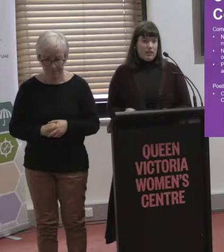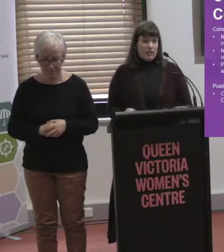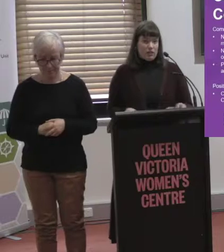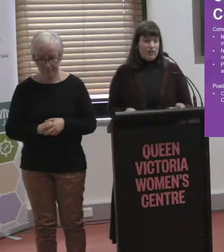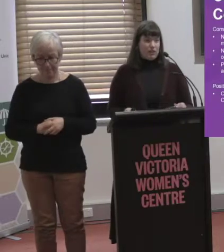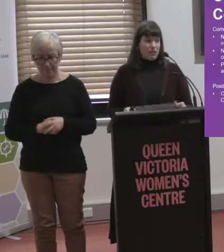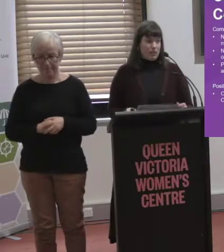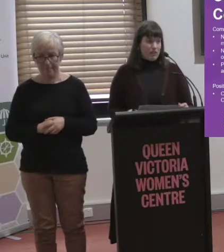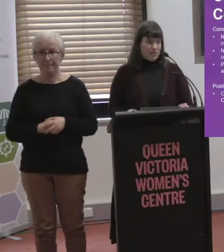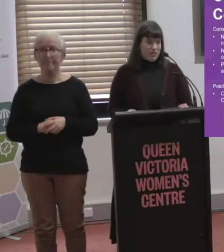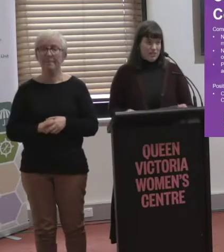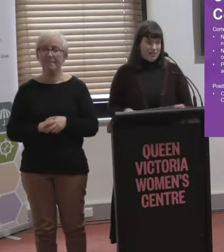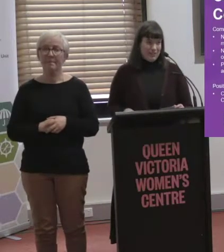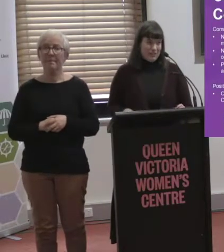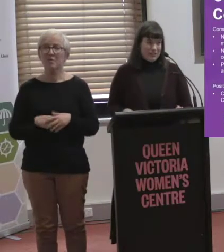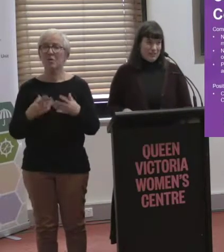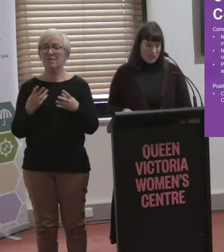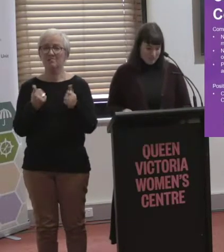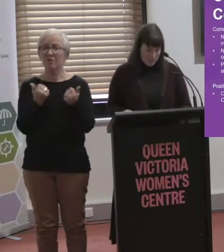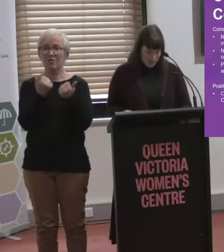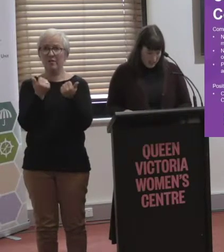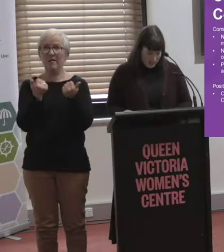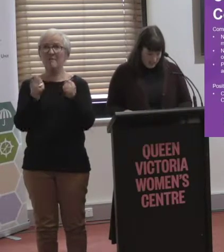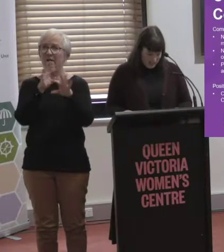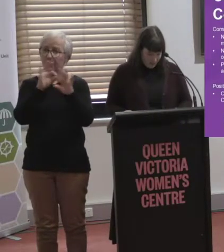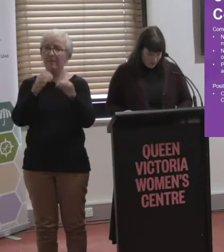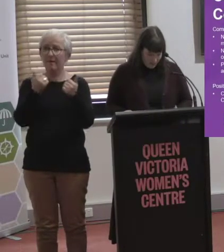Community or lack of community consultation was a major issue.